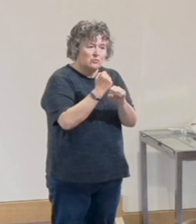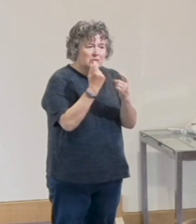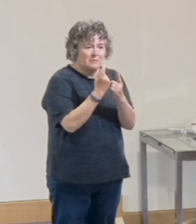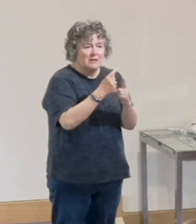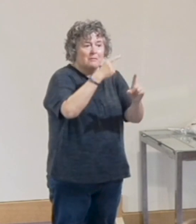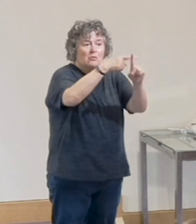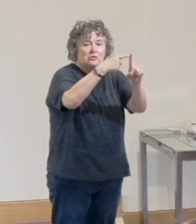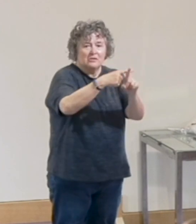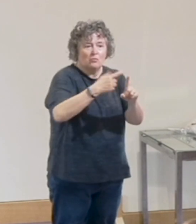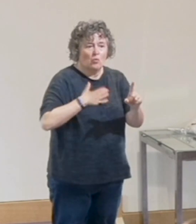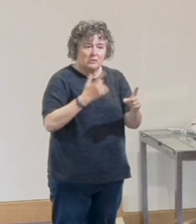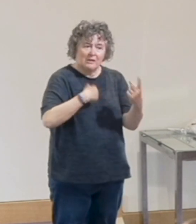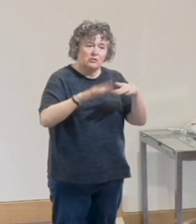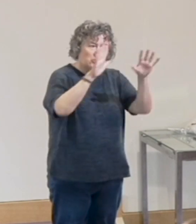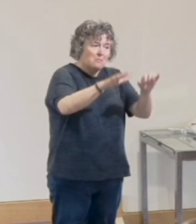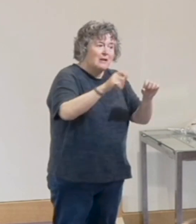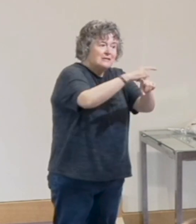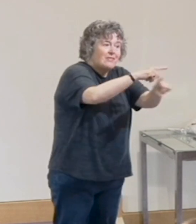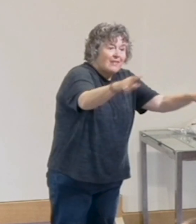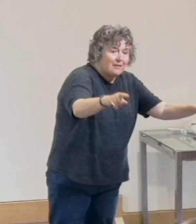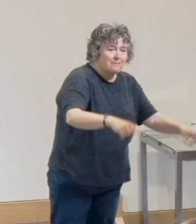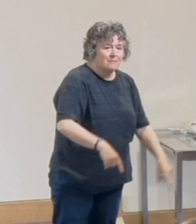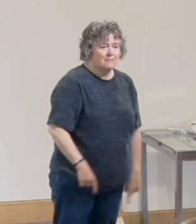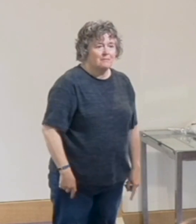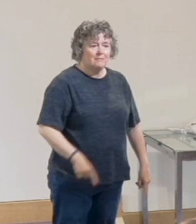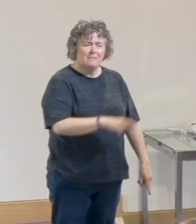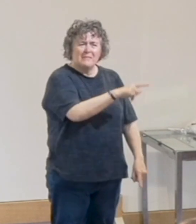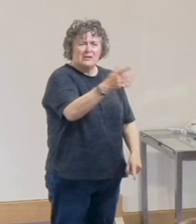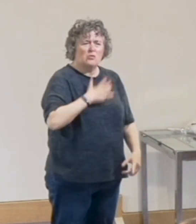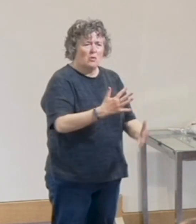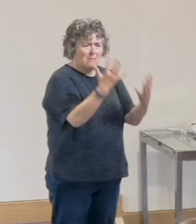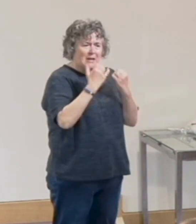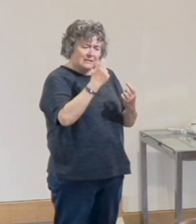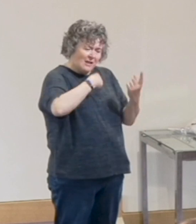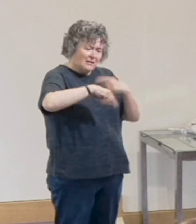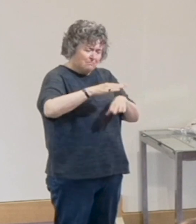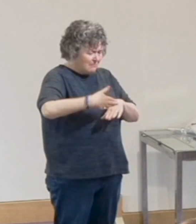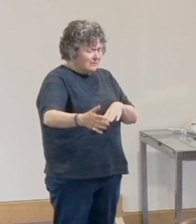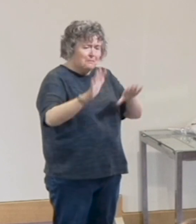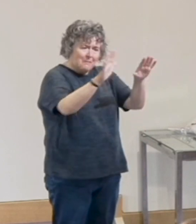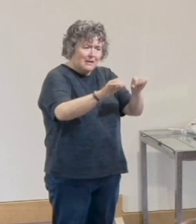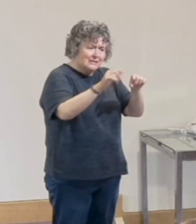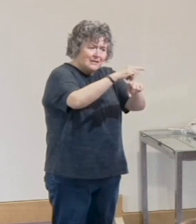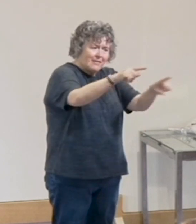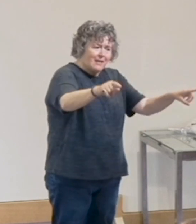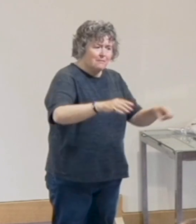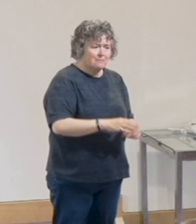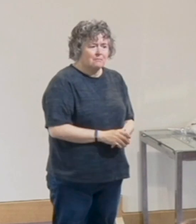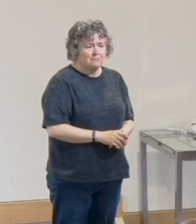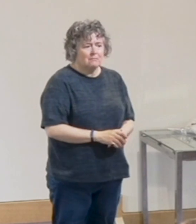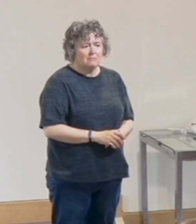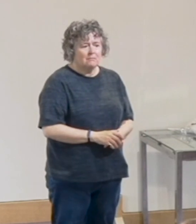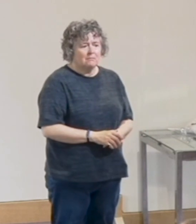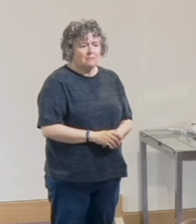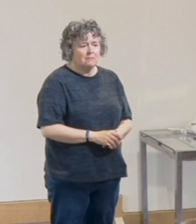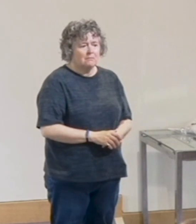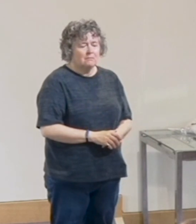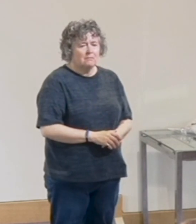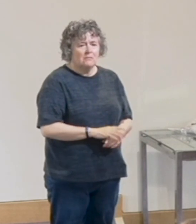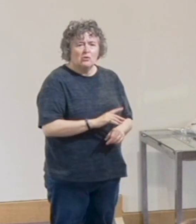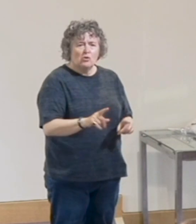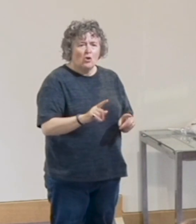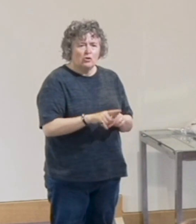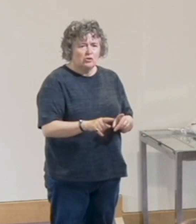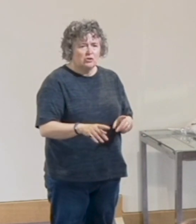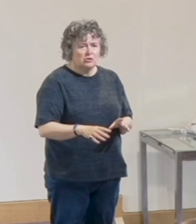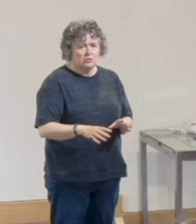says, bless people first, even if they don't want to bless you. So not to settle with not just